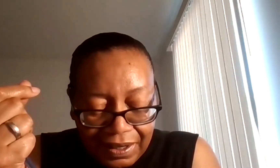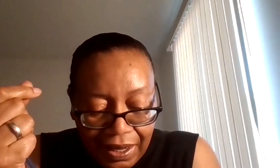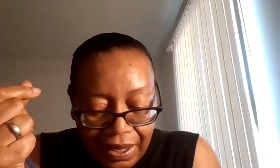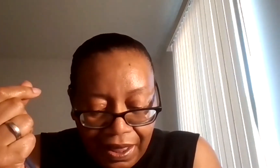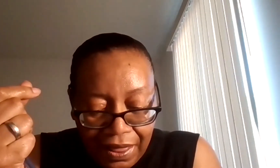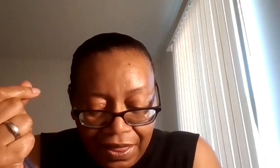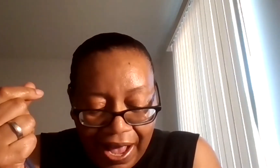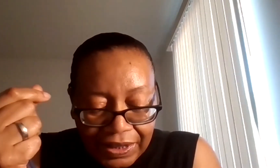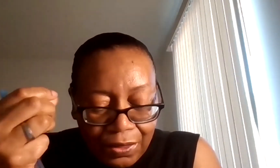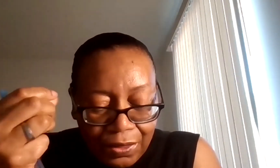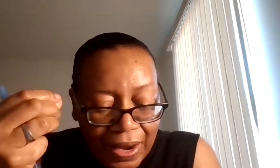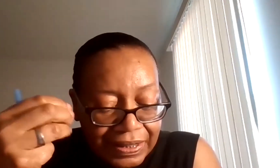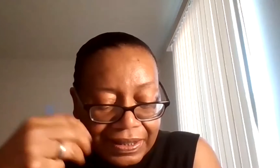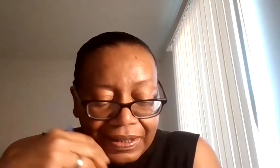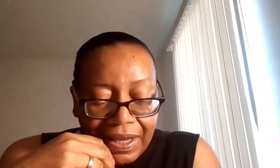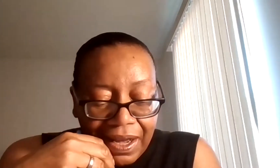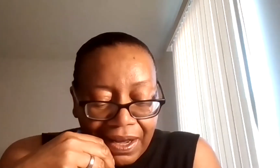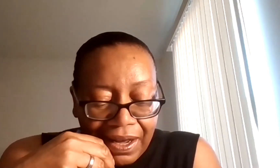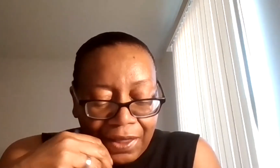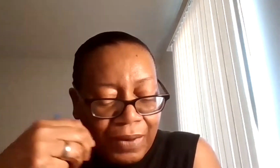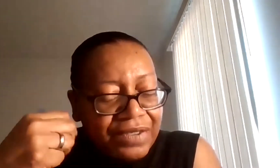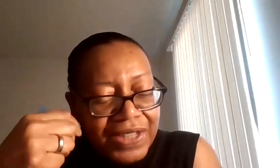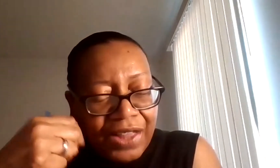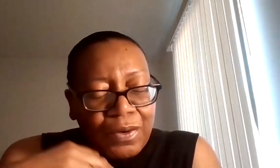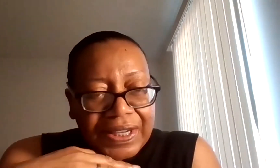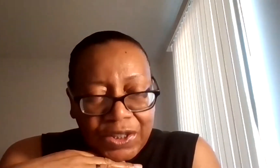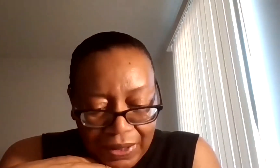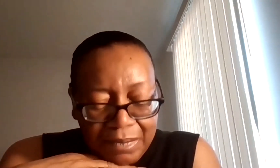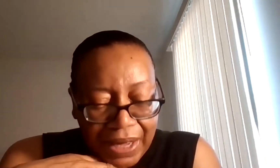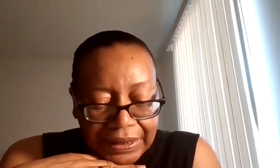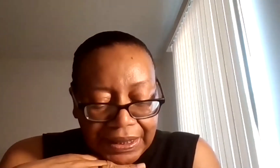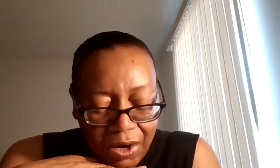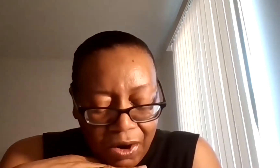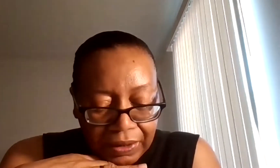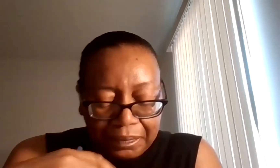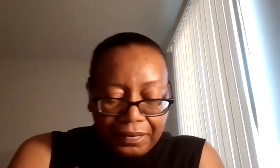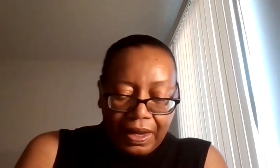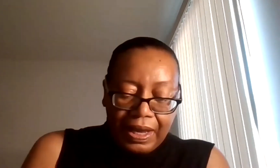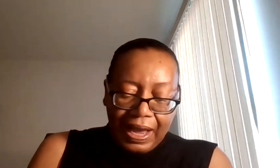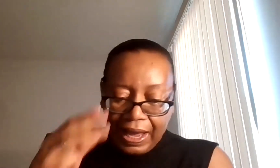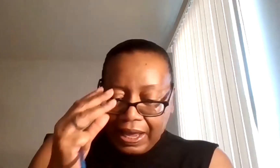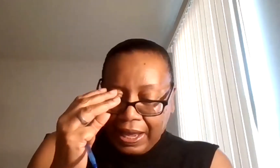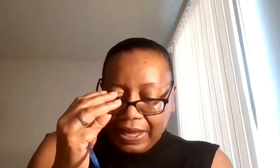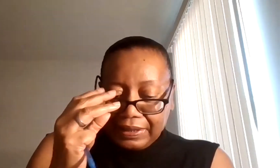that threatens a threat of death or extreme bodily harm.